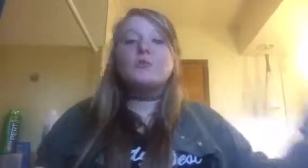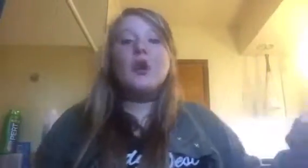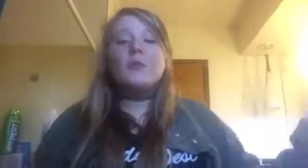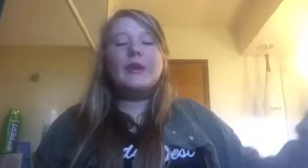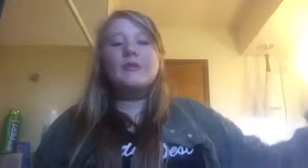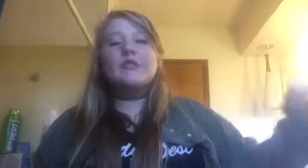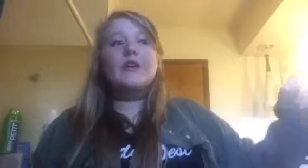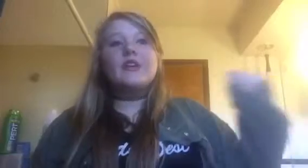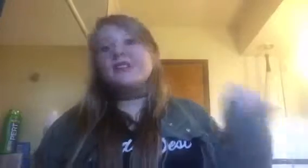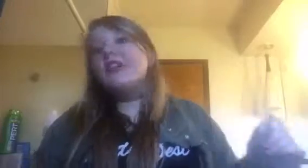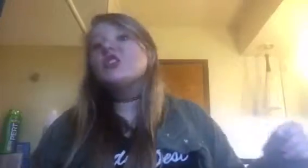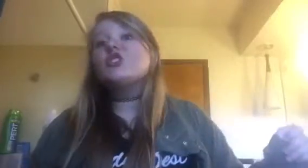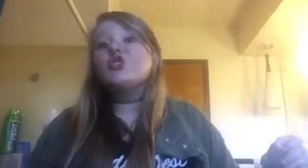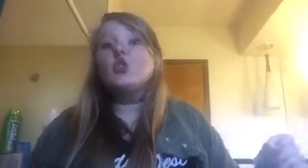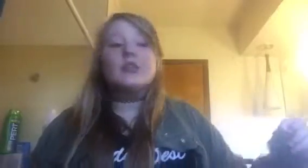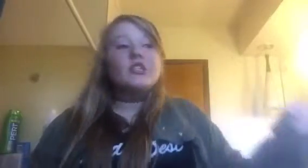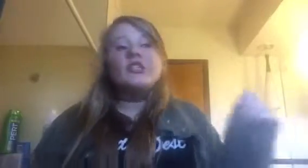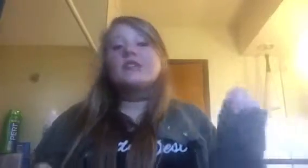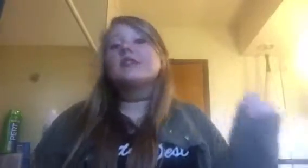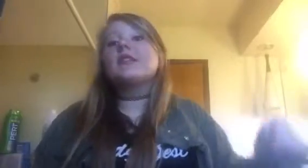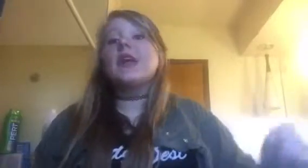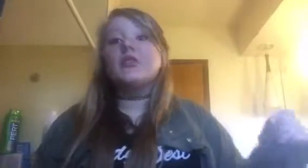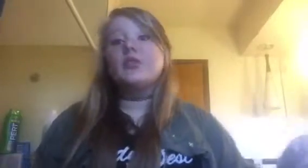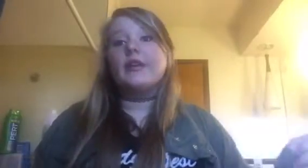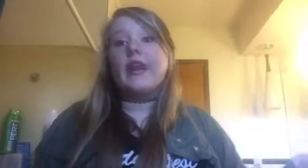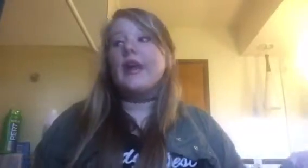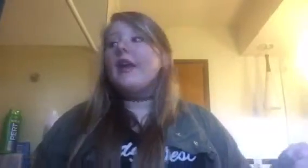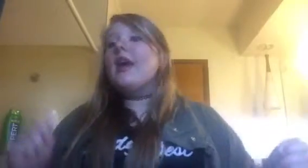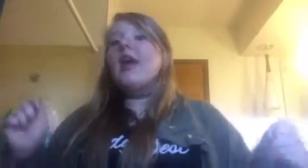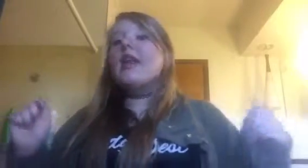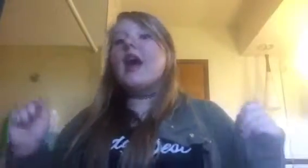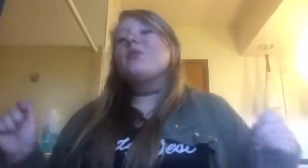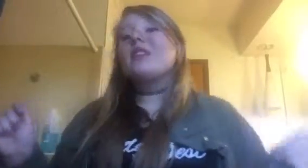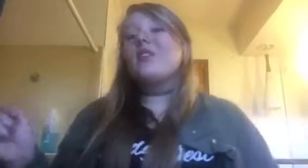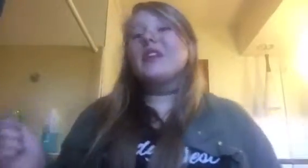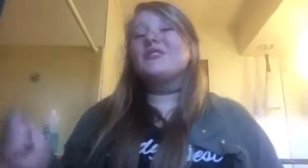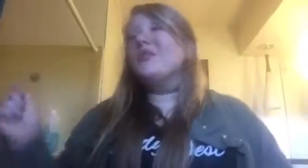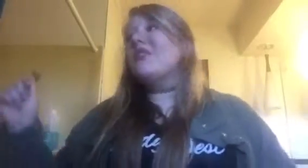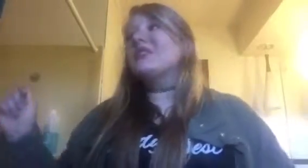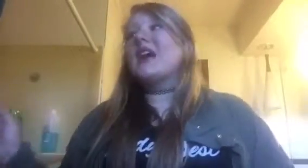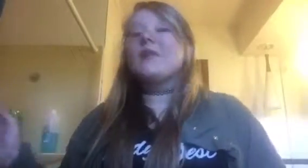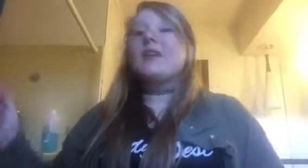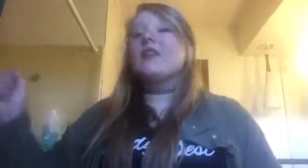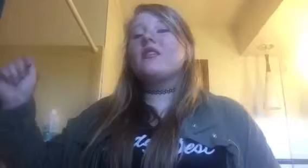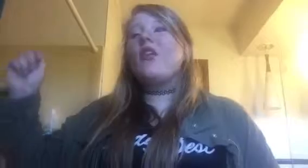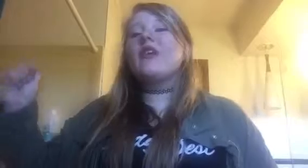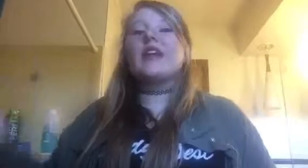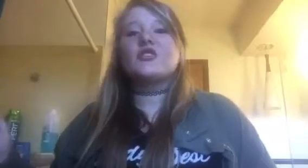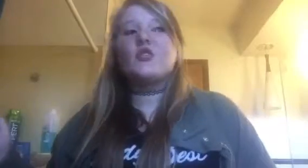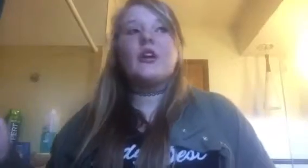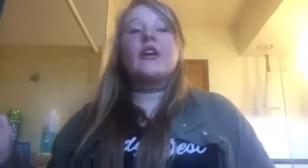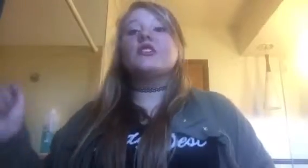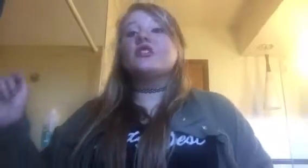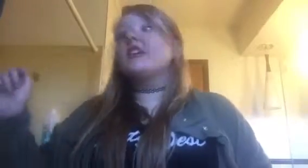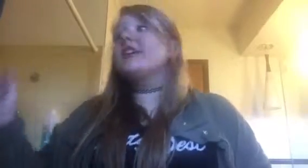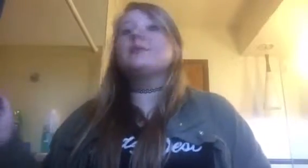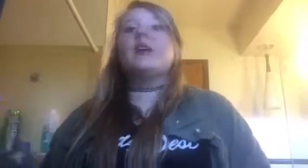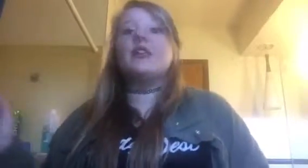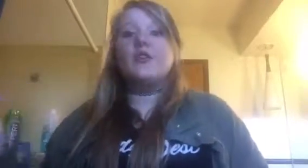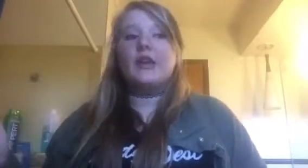smart people stuff. Not saying she's stupid, she just doesn't like doing that. And I really don't like doing all the typing and all that extra work, and she doesn't mind doing